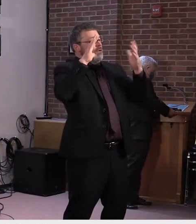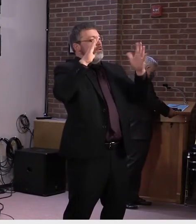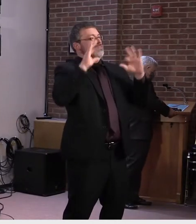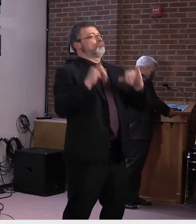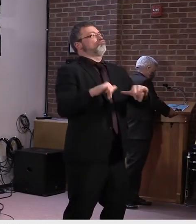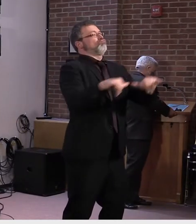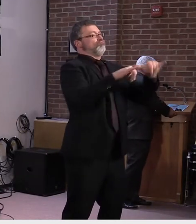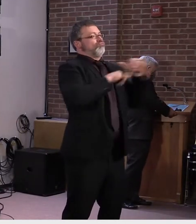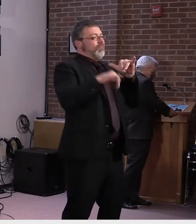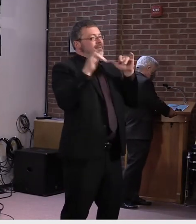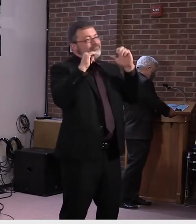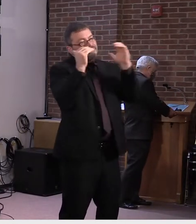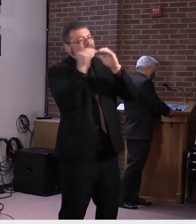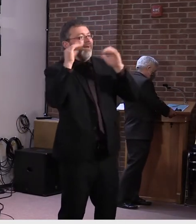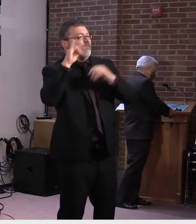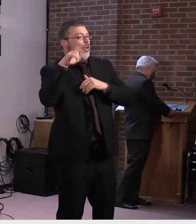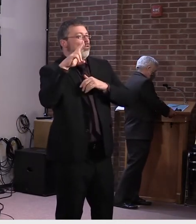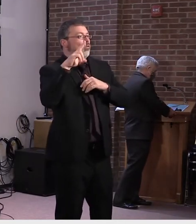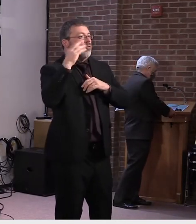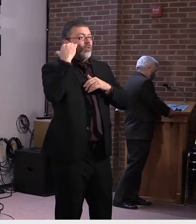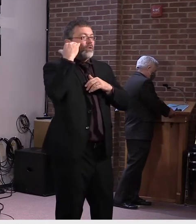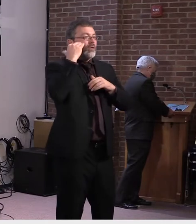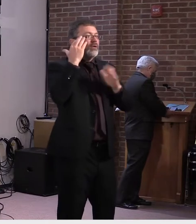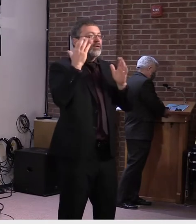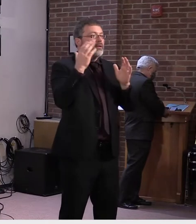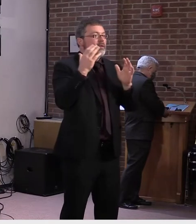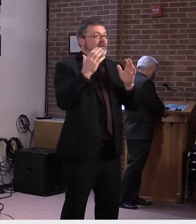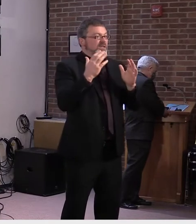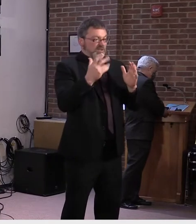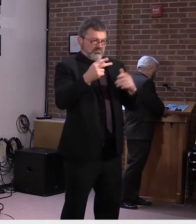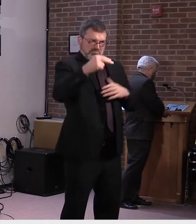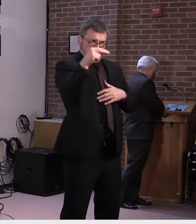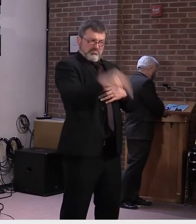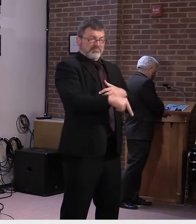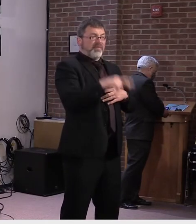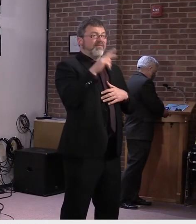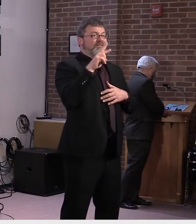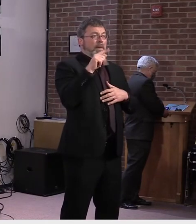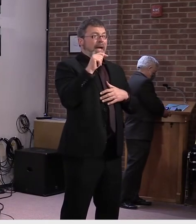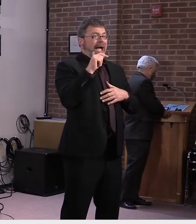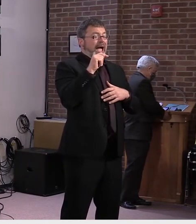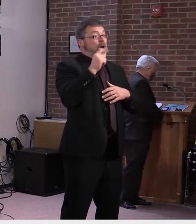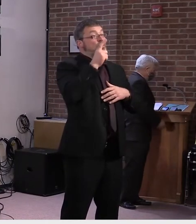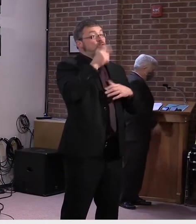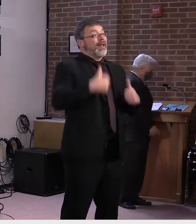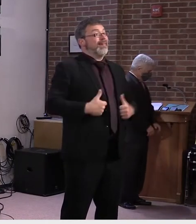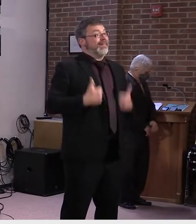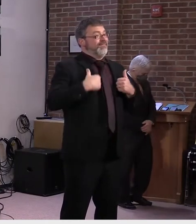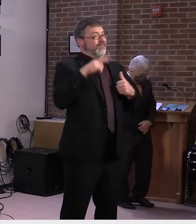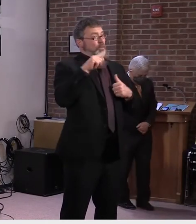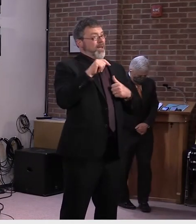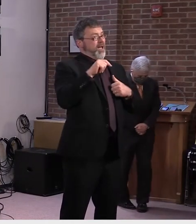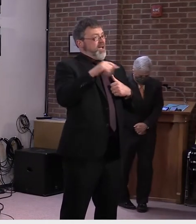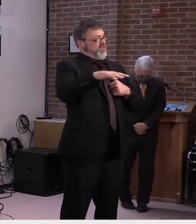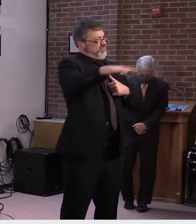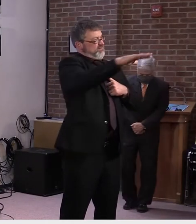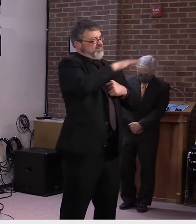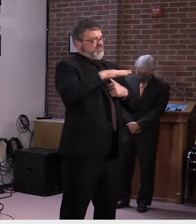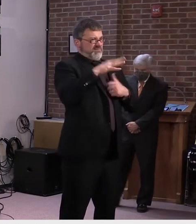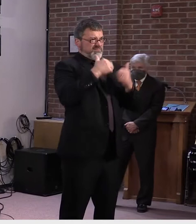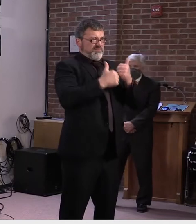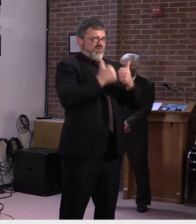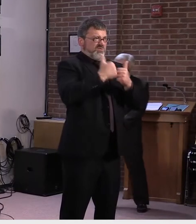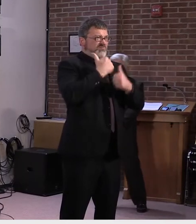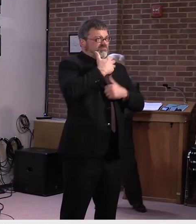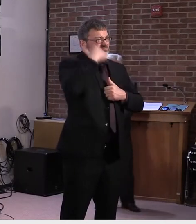on our hands, uh, and something that we have to solve. It's going to be, uh, there when, uh, when this is over. So I will have an interest